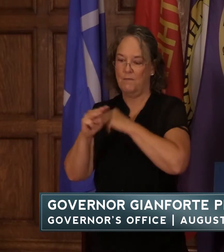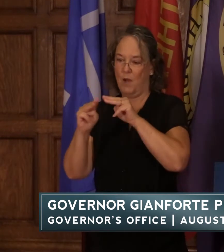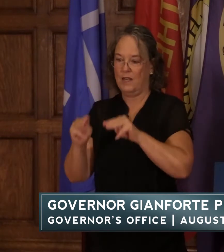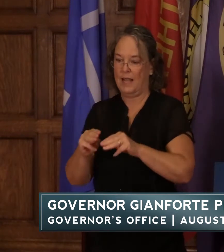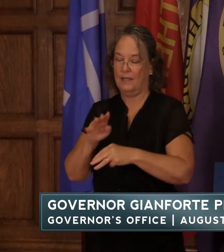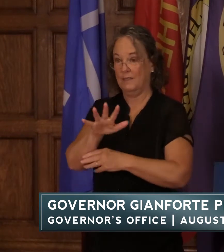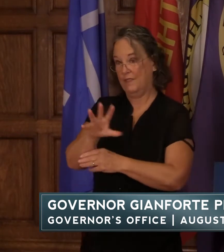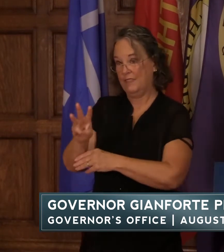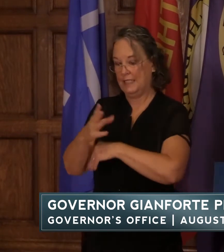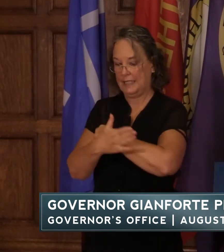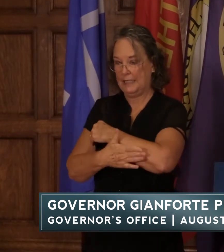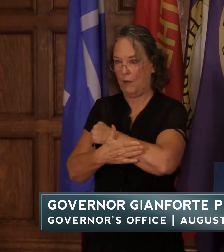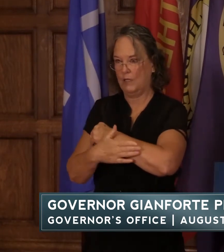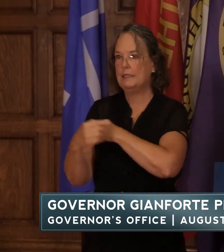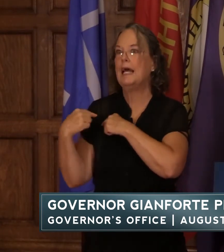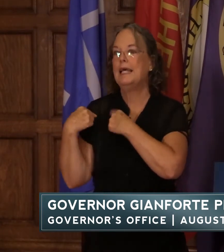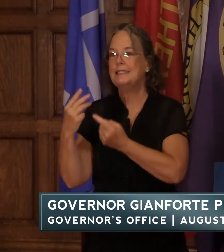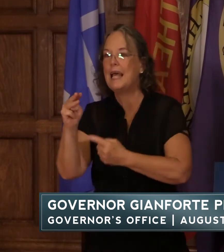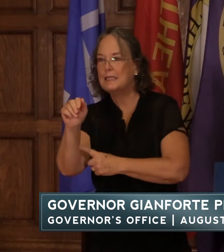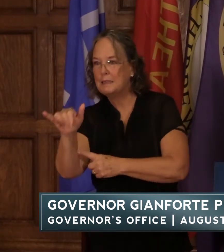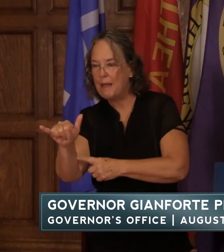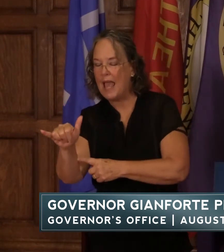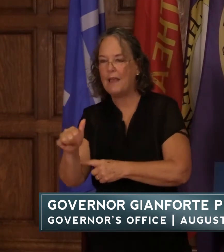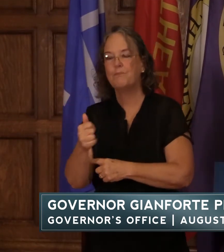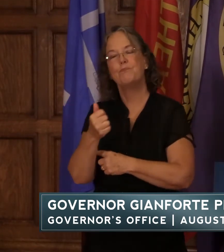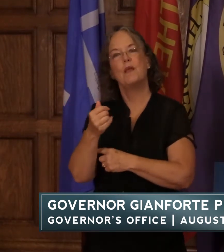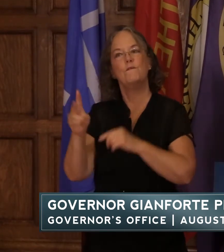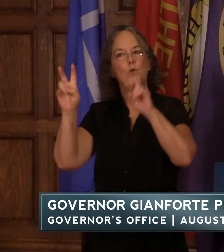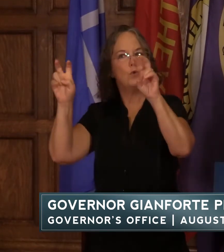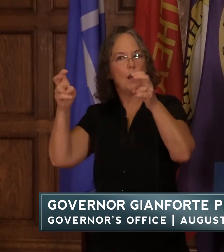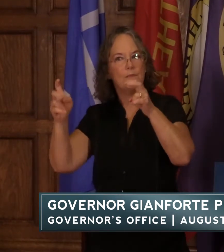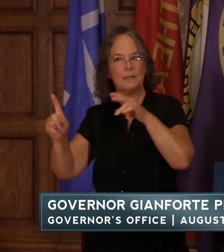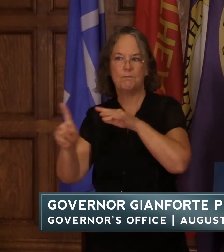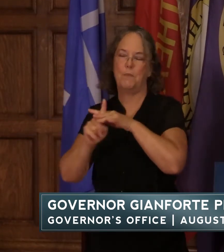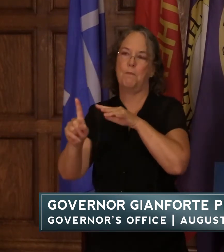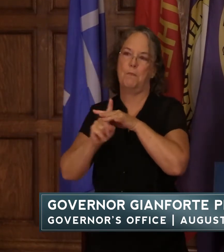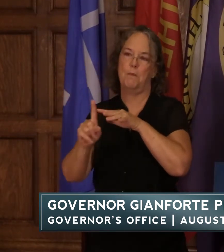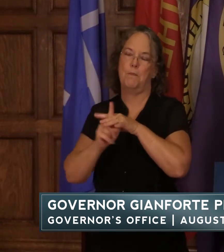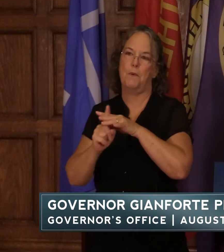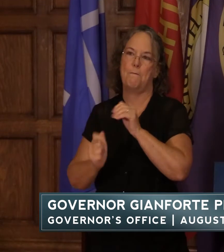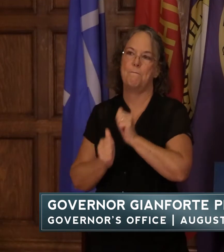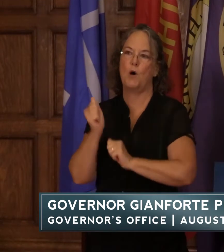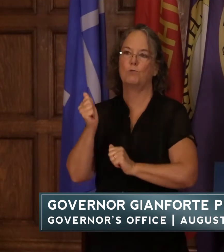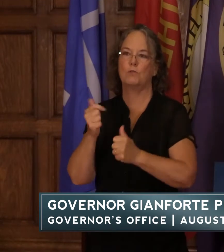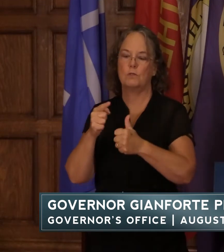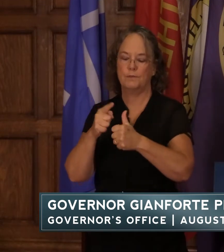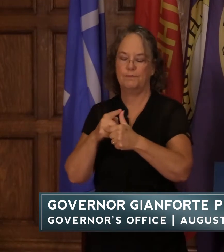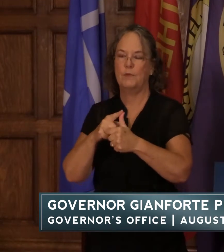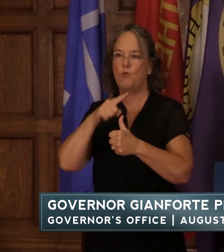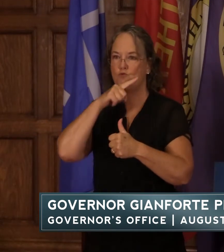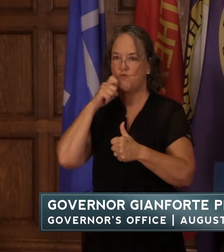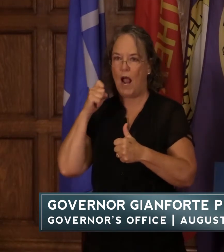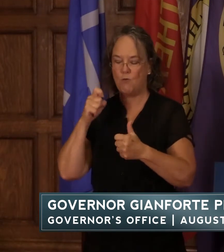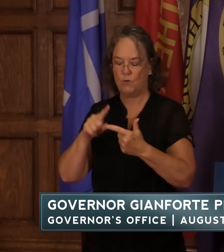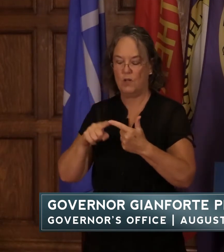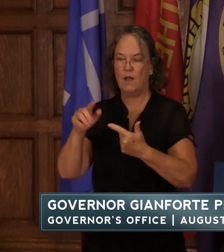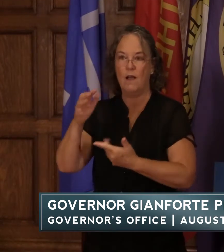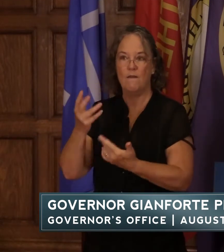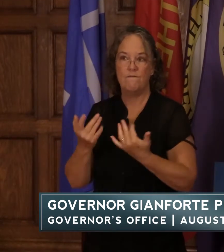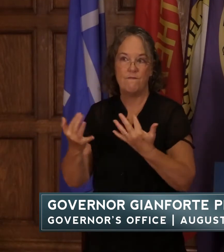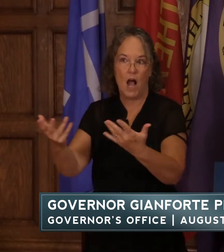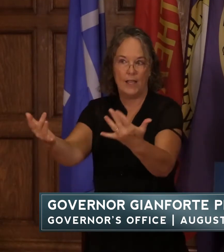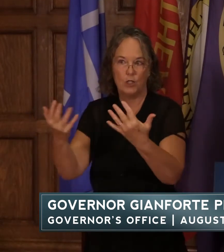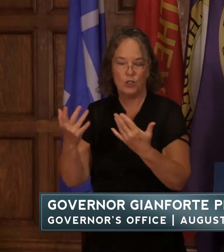counties since may a few topics have dominated the conversations drought wildfires